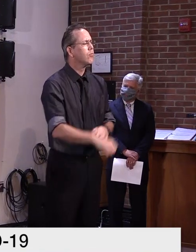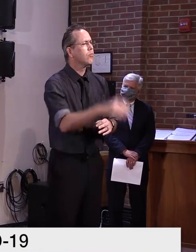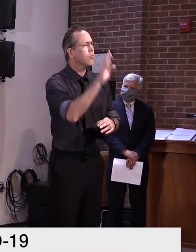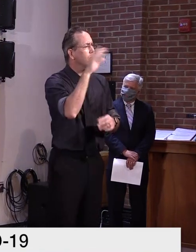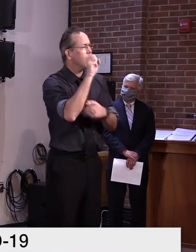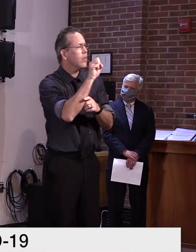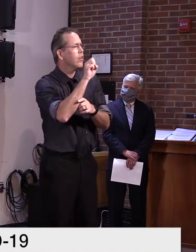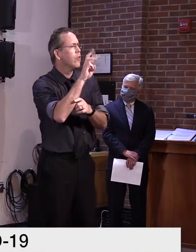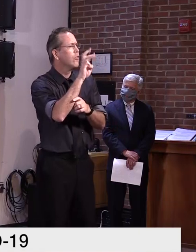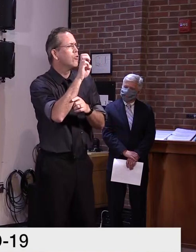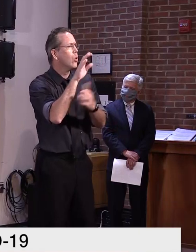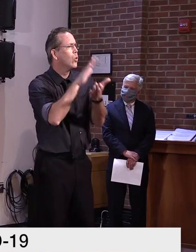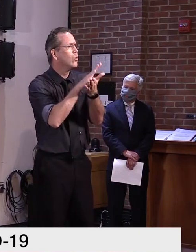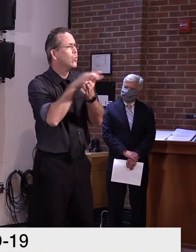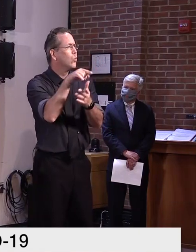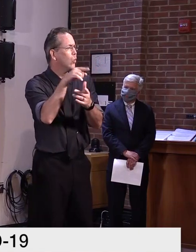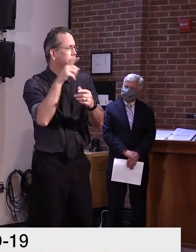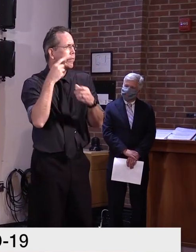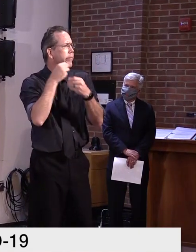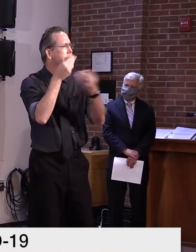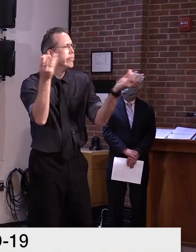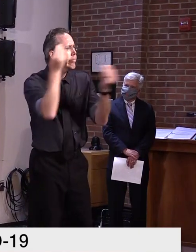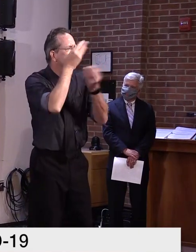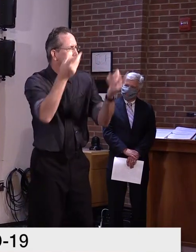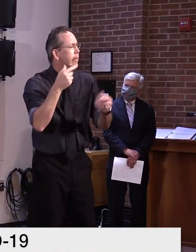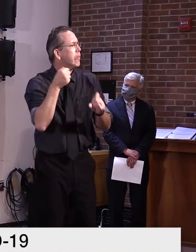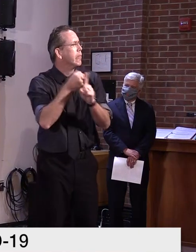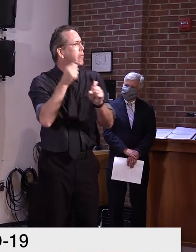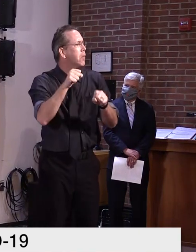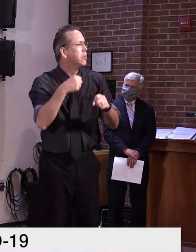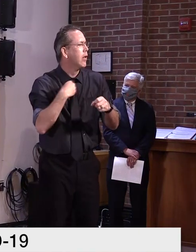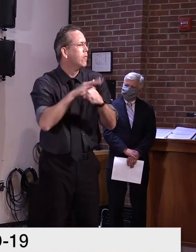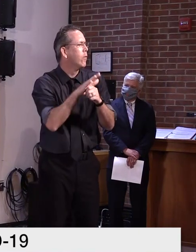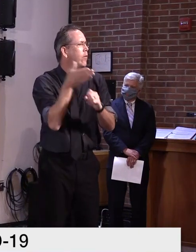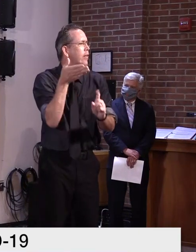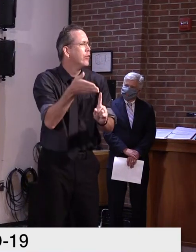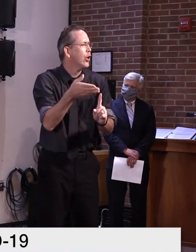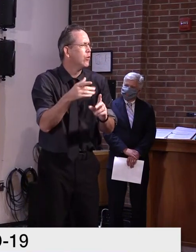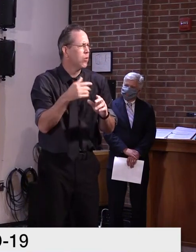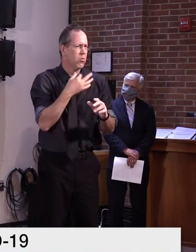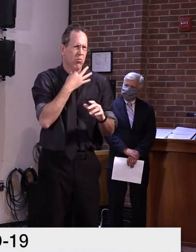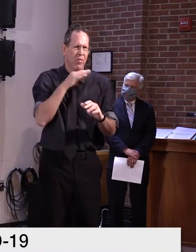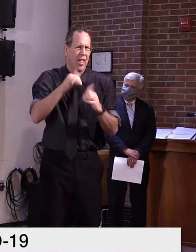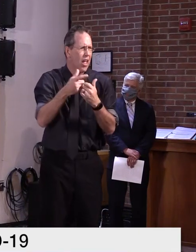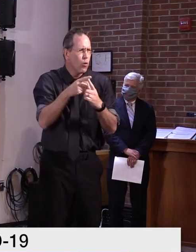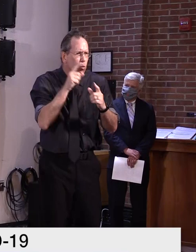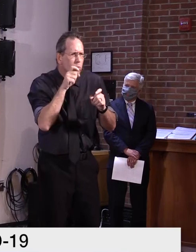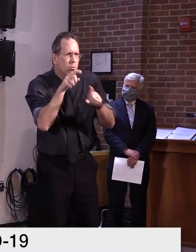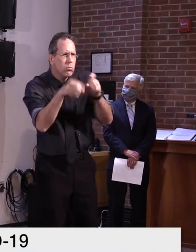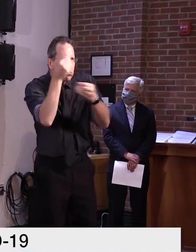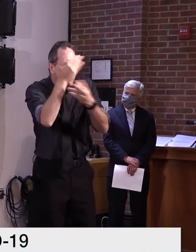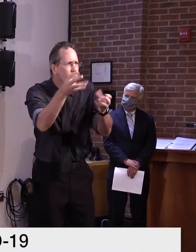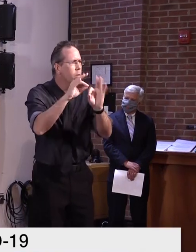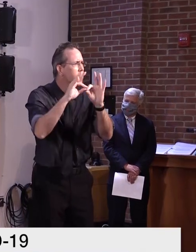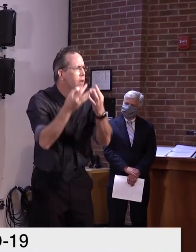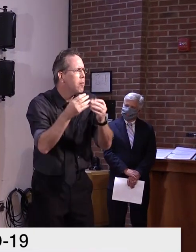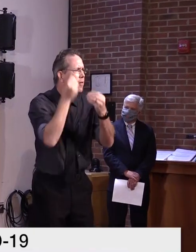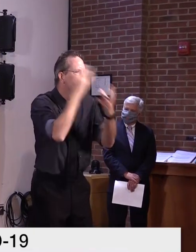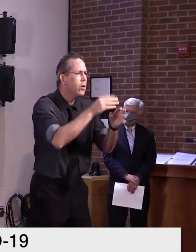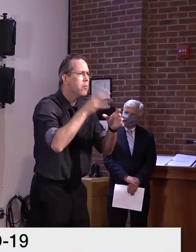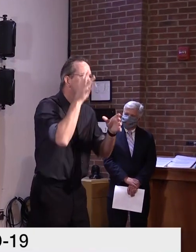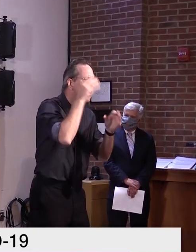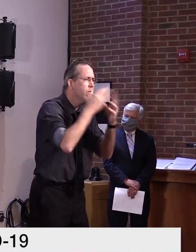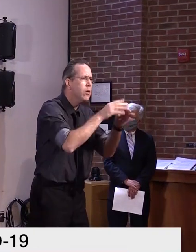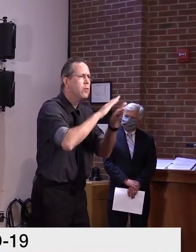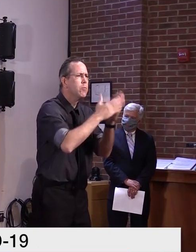Yeah, that's a great question, Cat. And we should, um, distill it down a little to, um, the fact that every situation